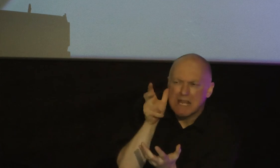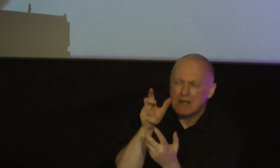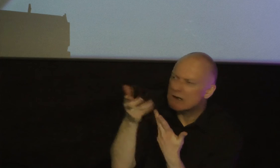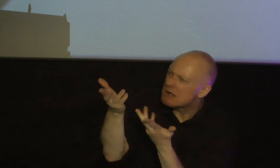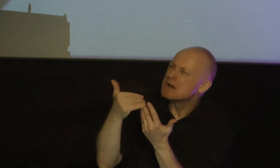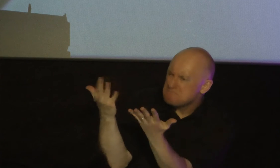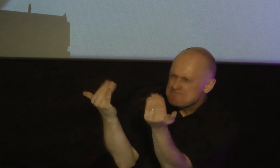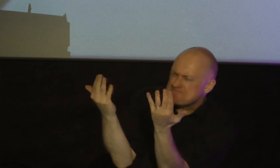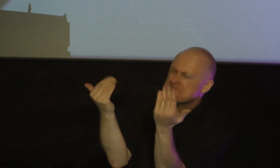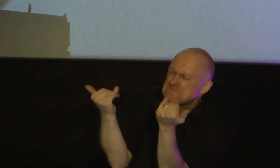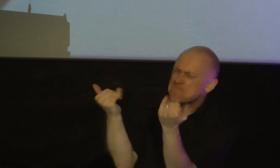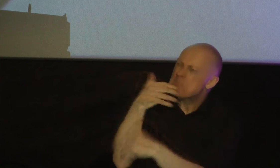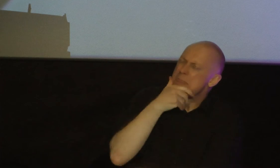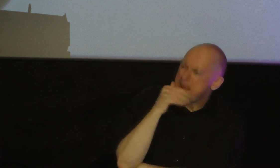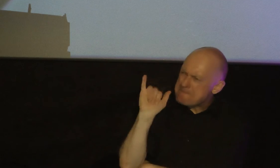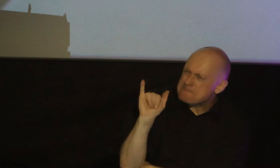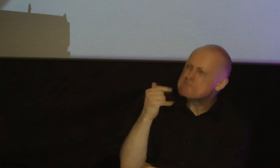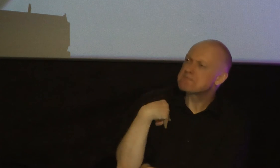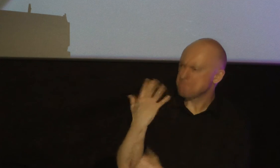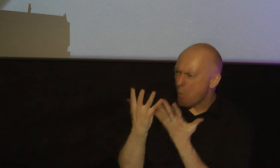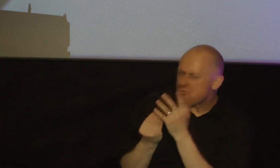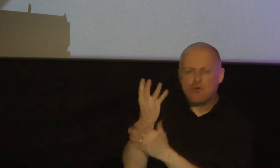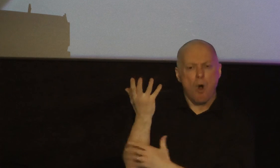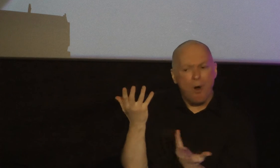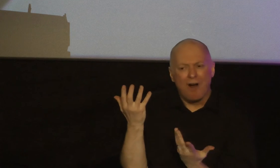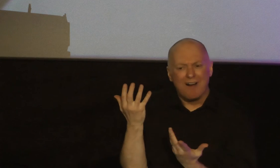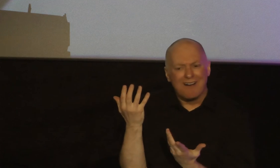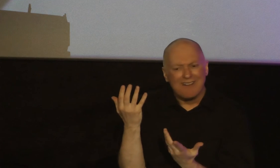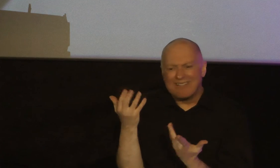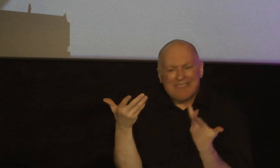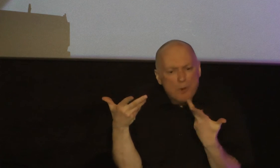to learn and they want to grow and they don't want to be ignorant